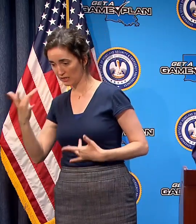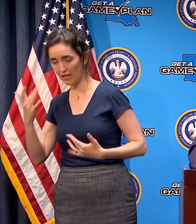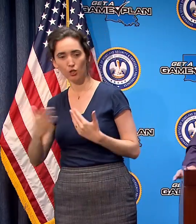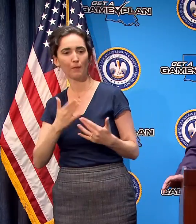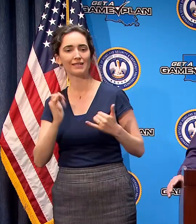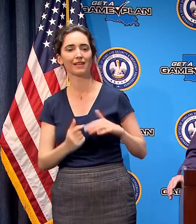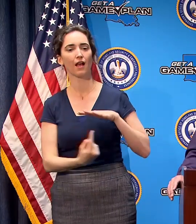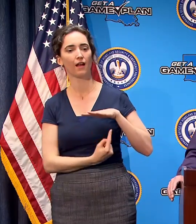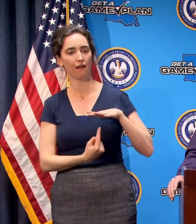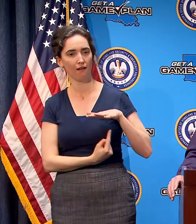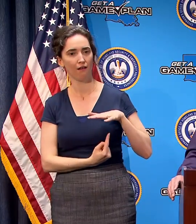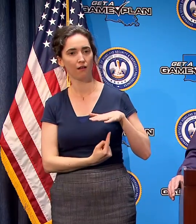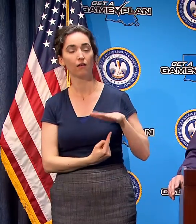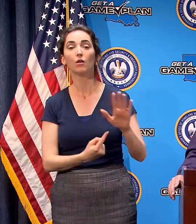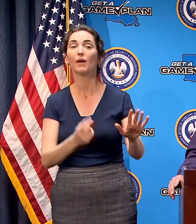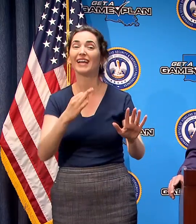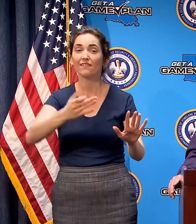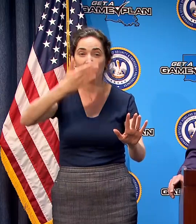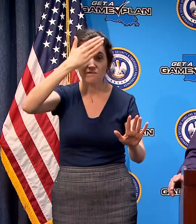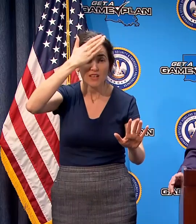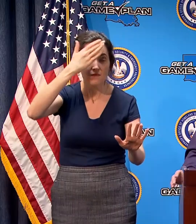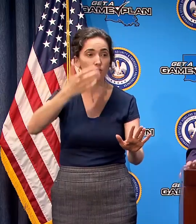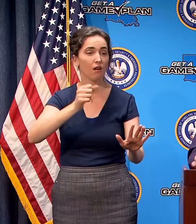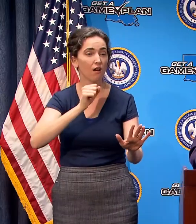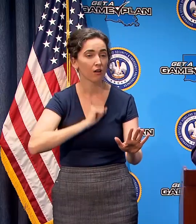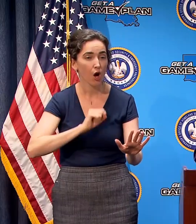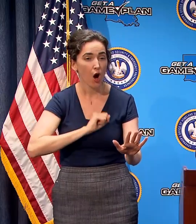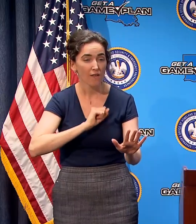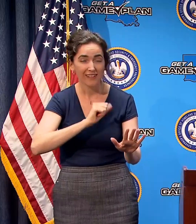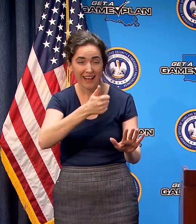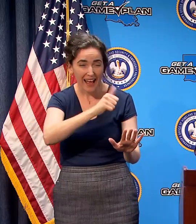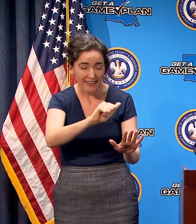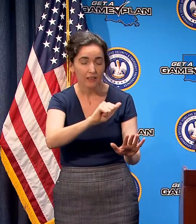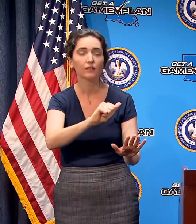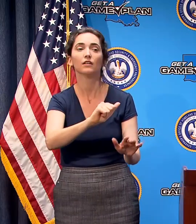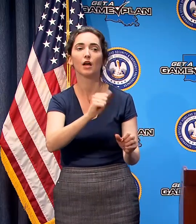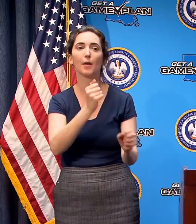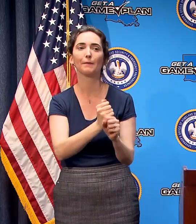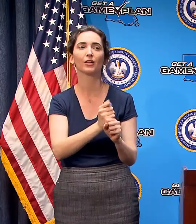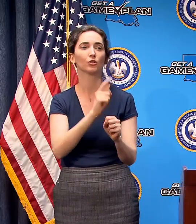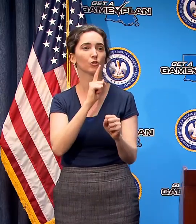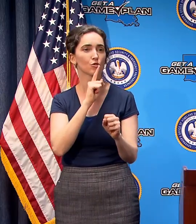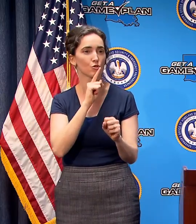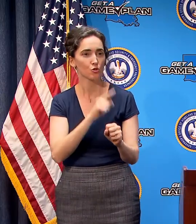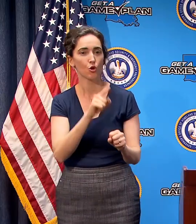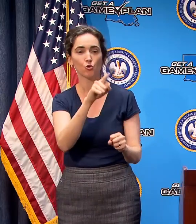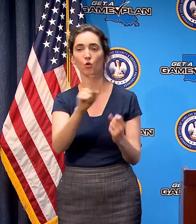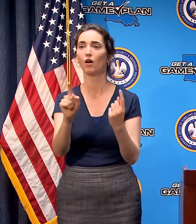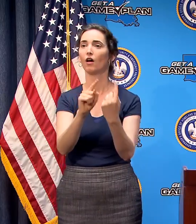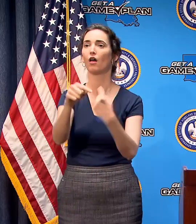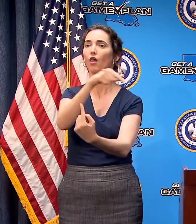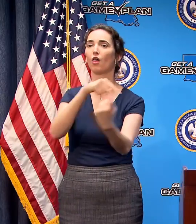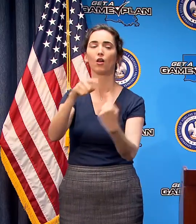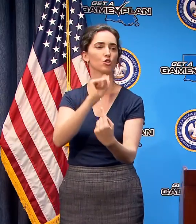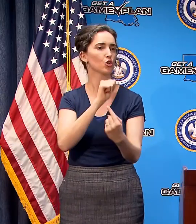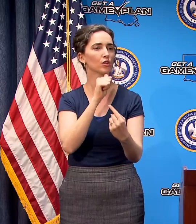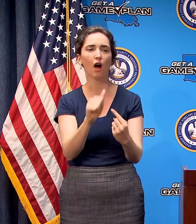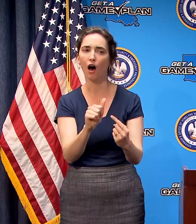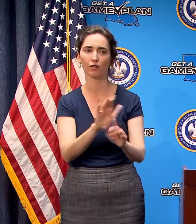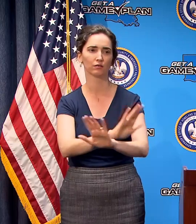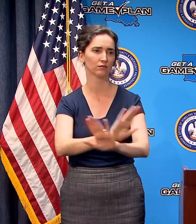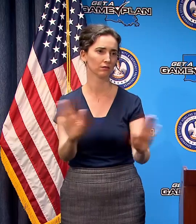fever if you have a cough or so forth make sure that you are not interacting with other people